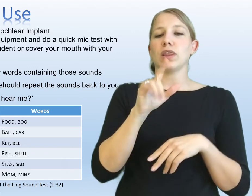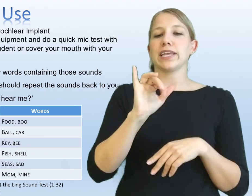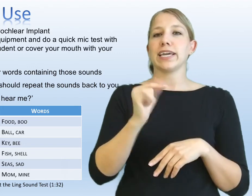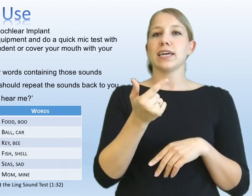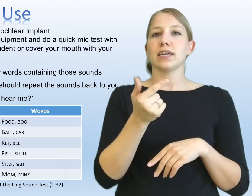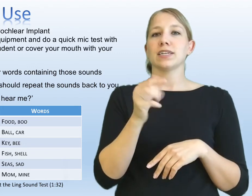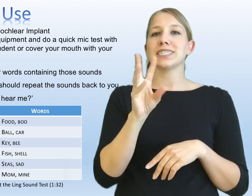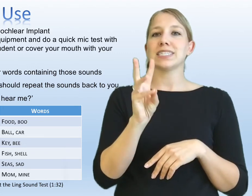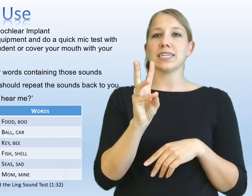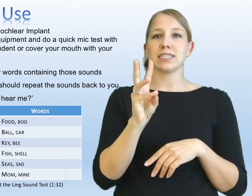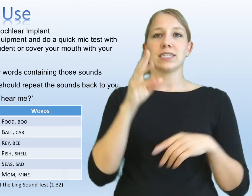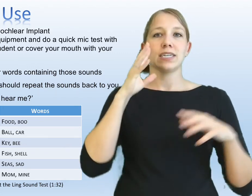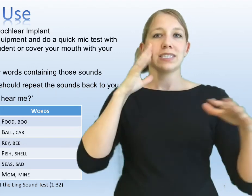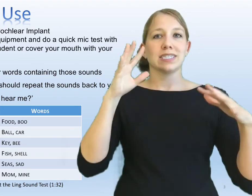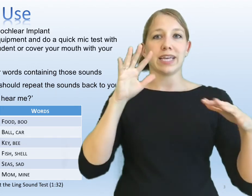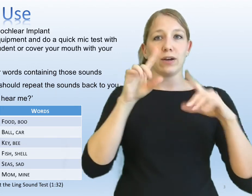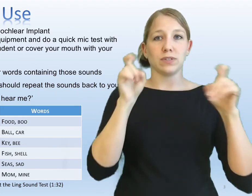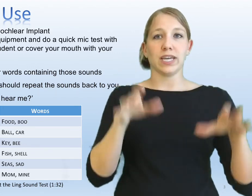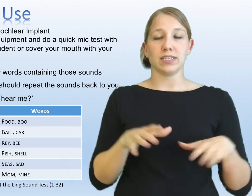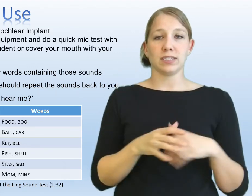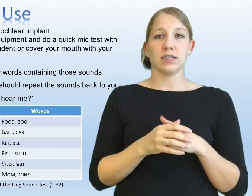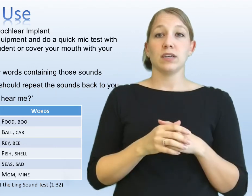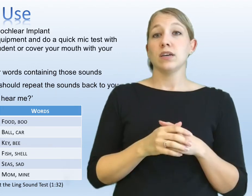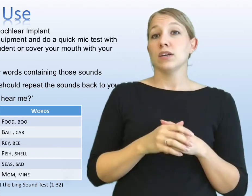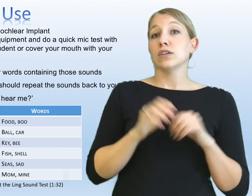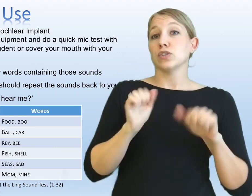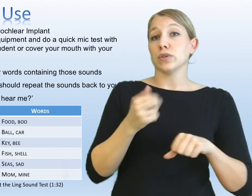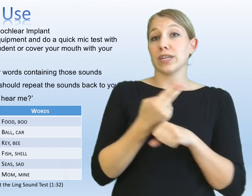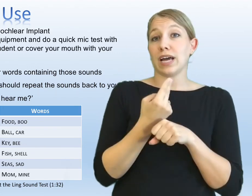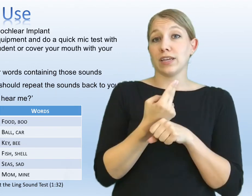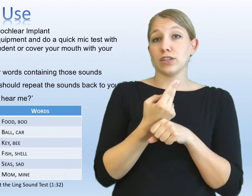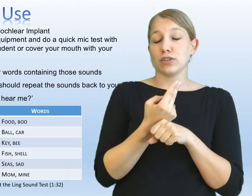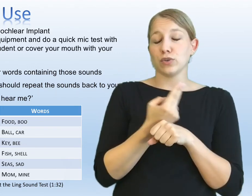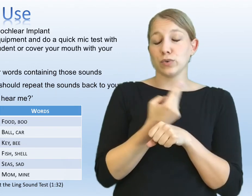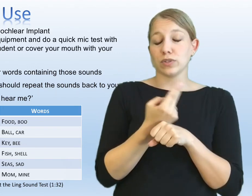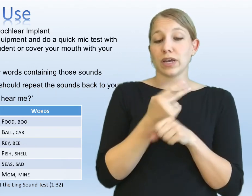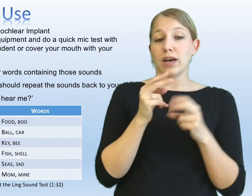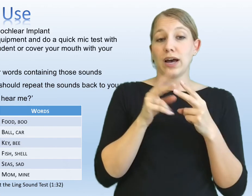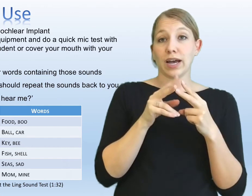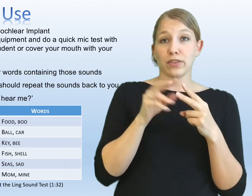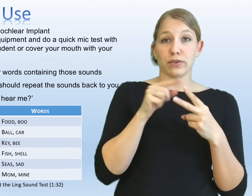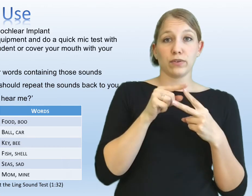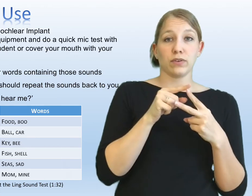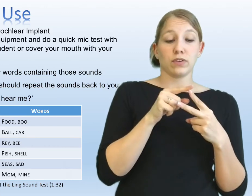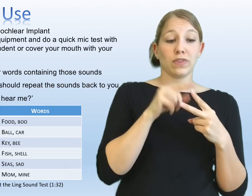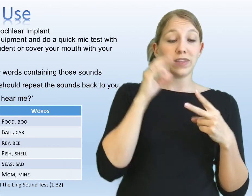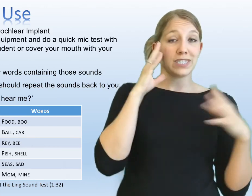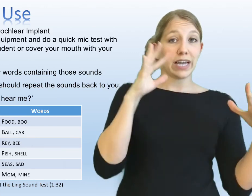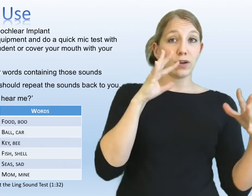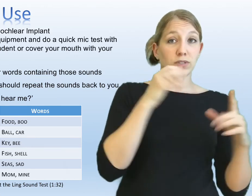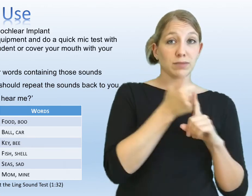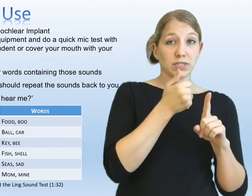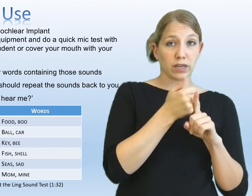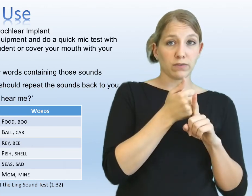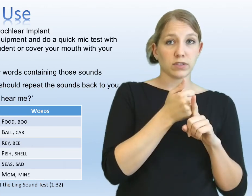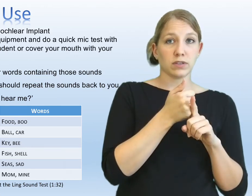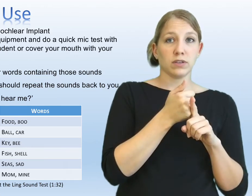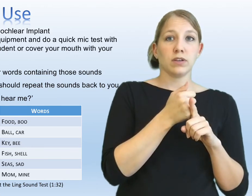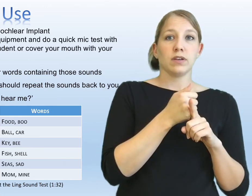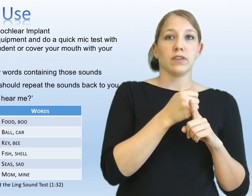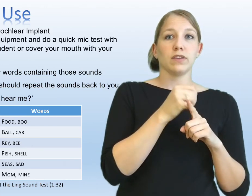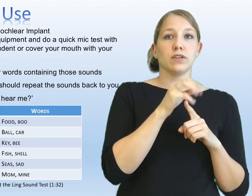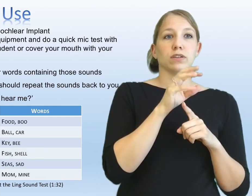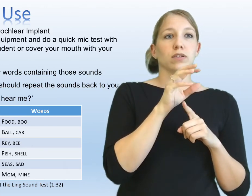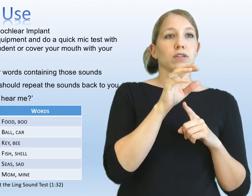is called the Ling Six Sound Test. So you can use either the sounds themselves,